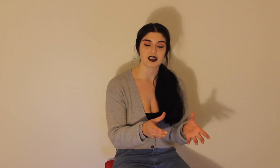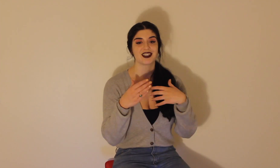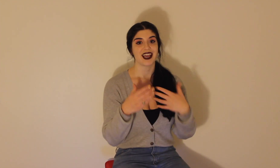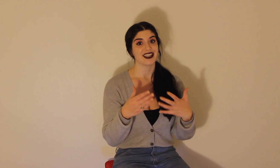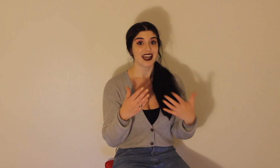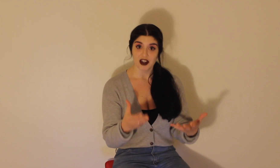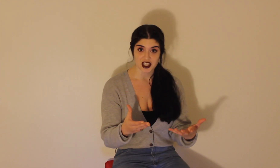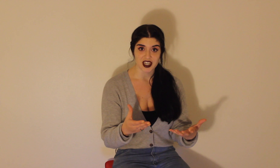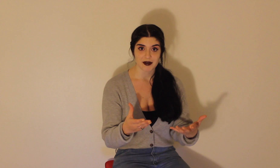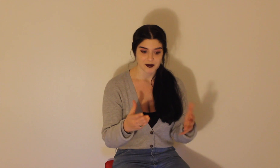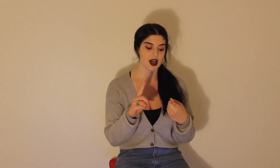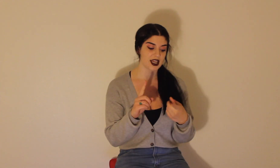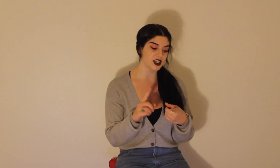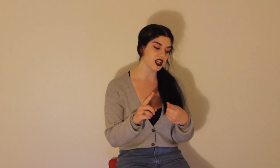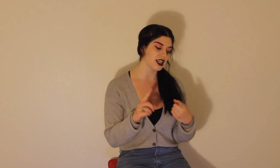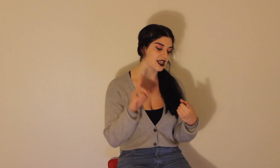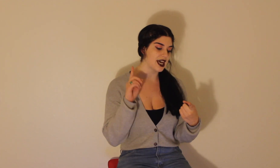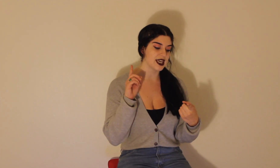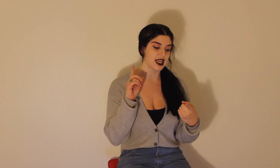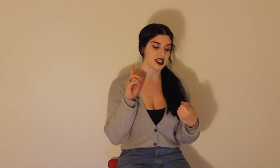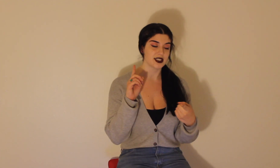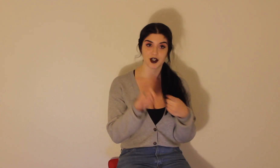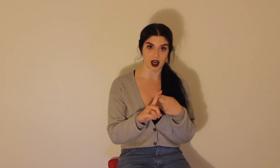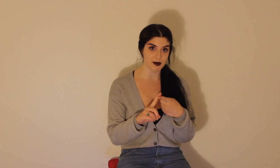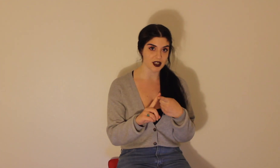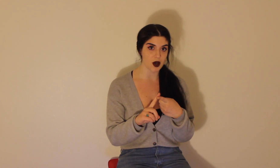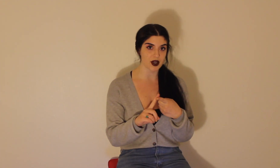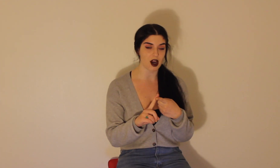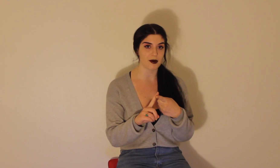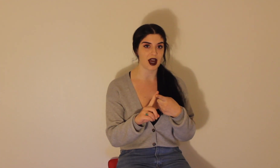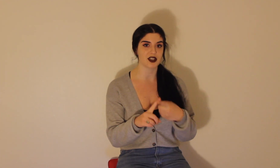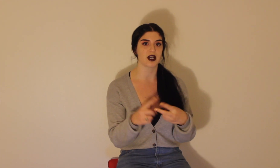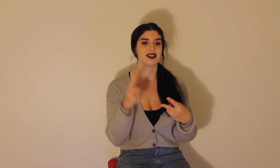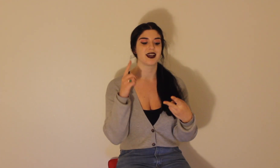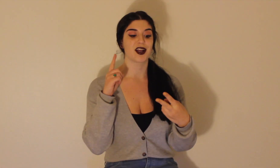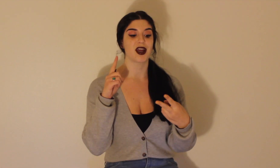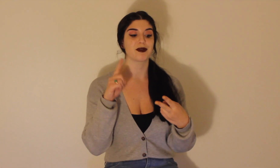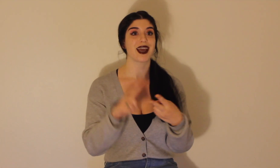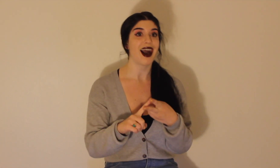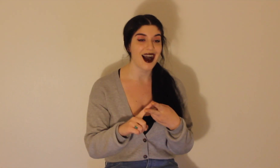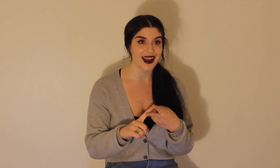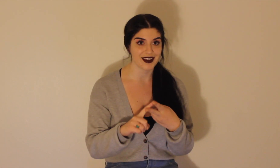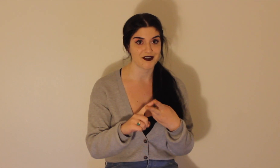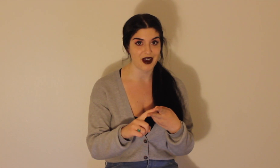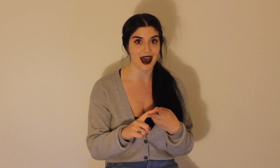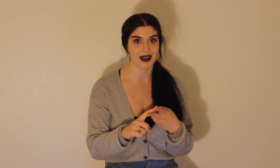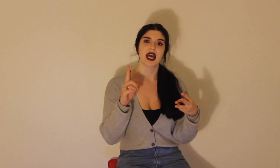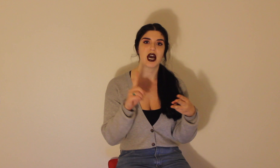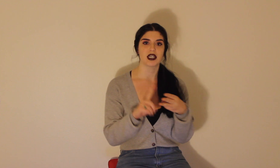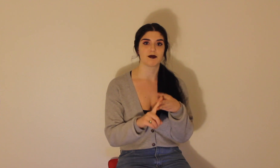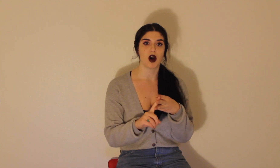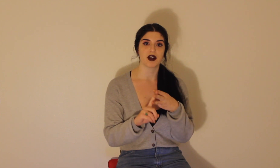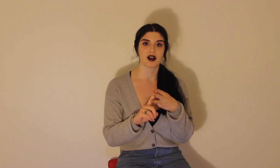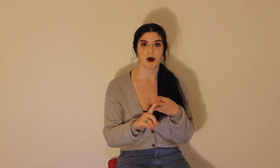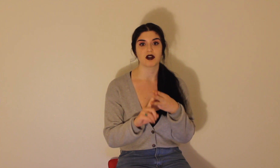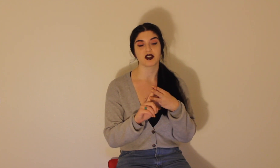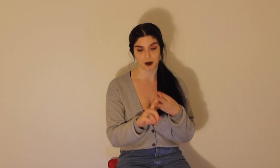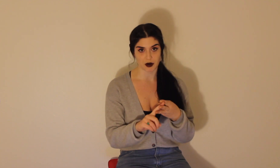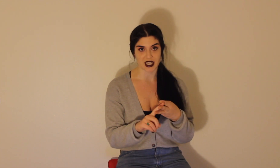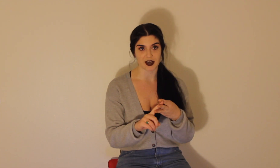to get its energy. A ketogenic diet is incredibly low in carbohydrates, incredibly high in fat, and has moderate amounts of protein.